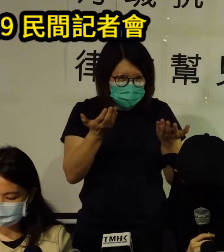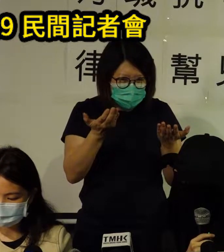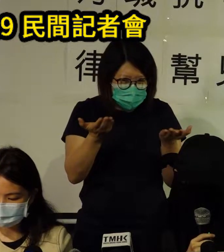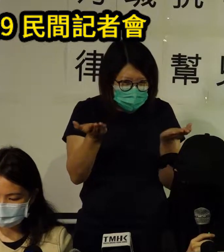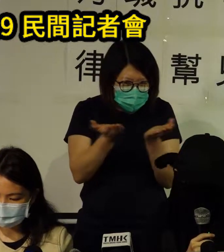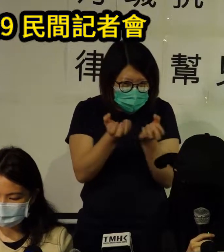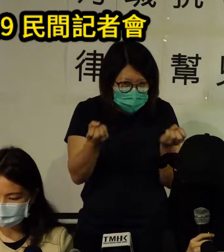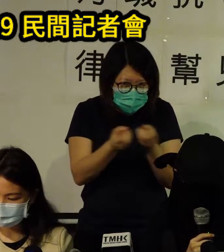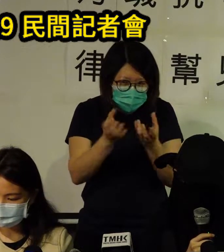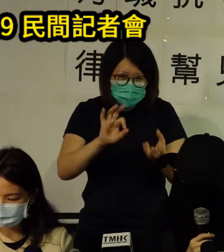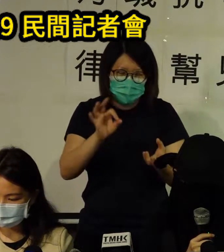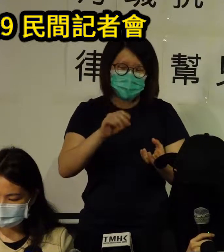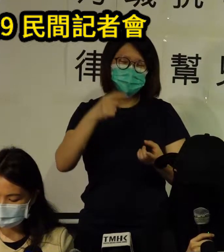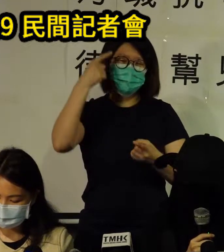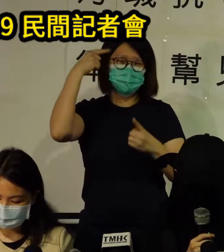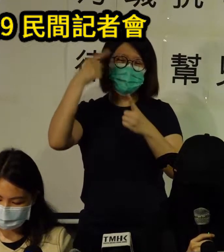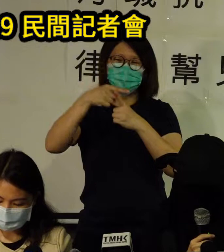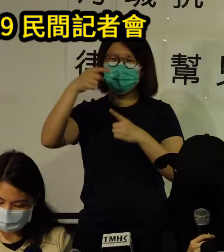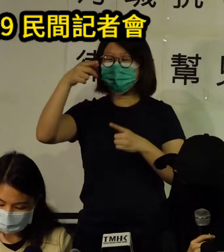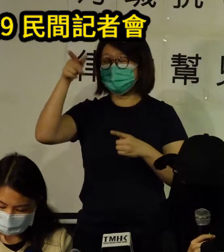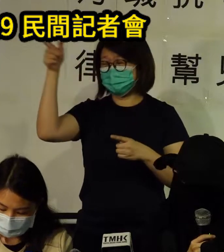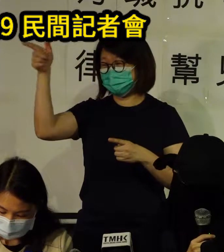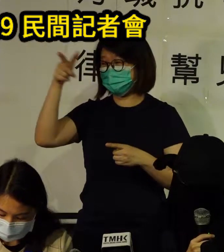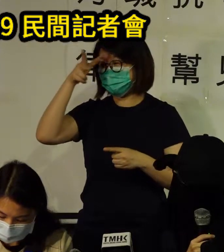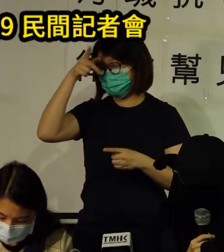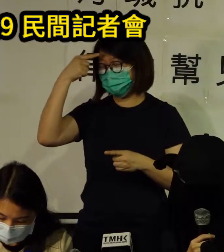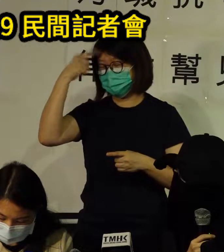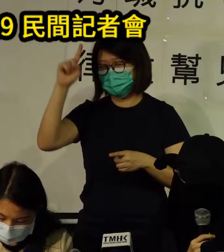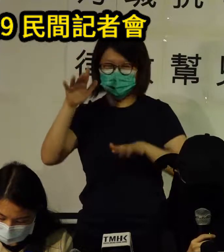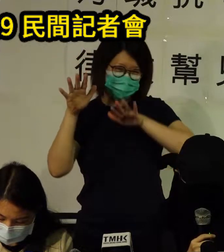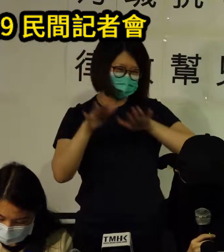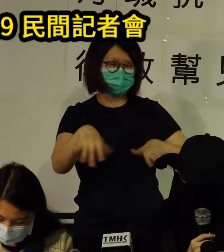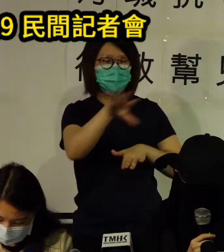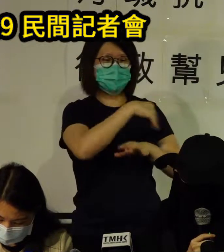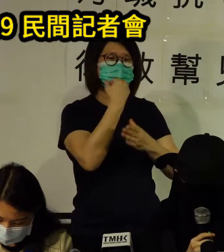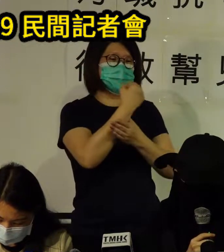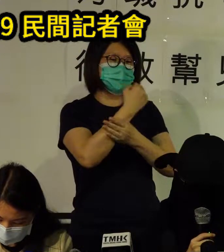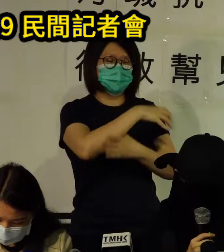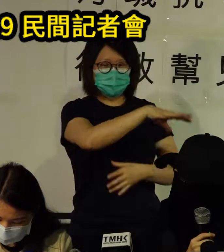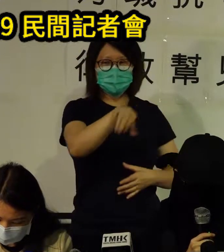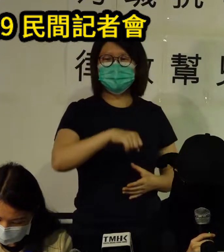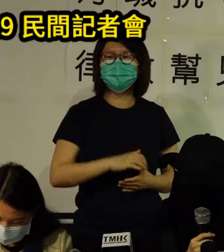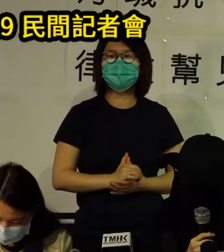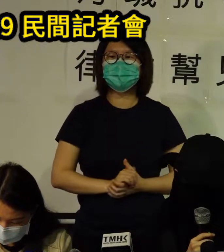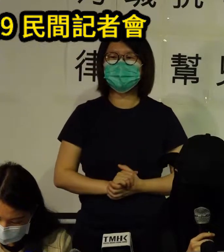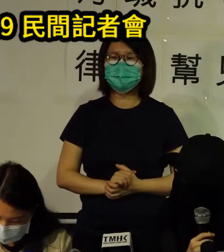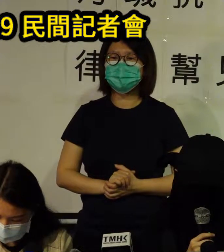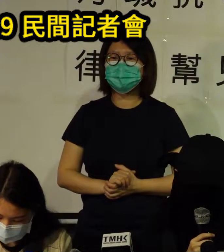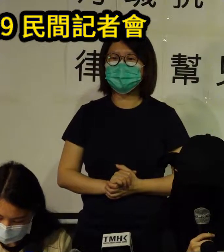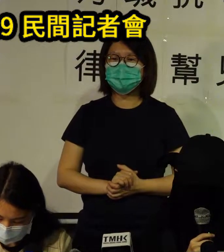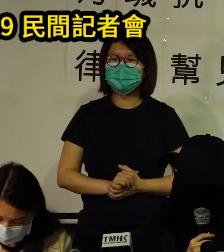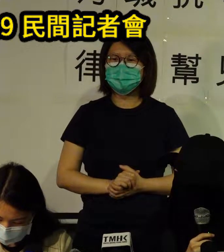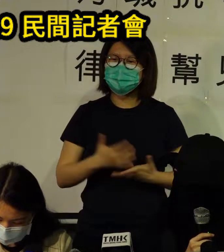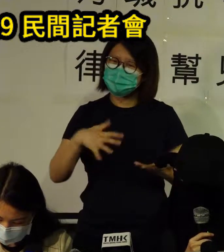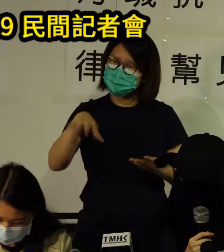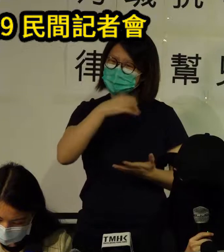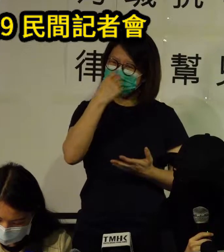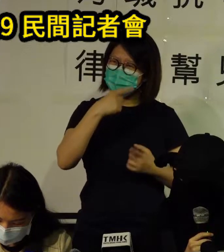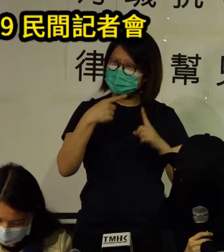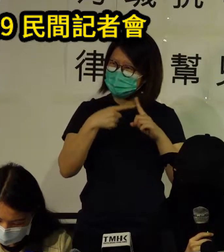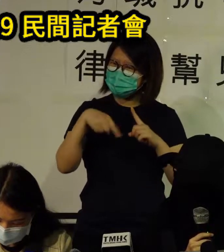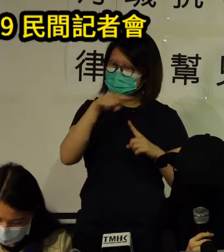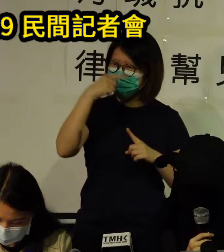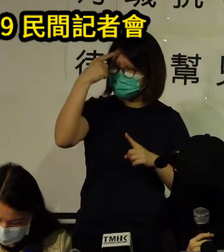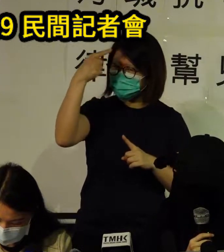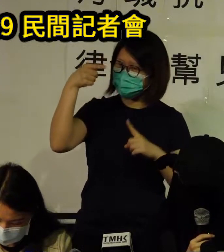ander our fight for democracy and freedom the fight for our homeland to the international audience we